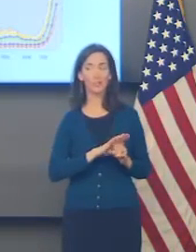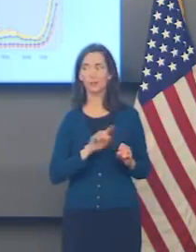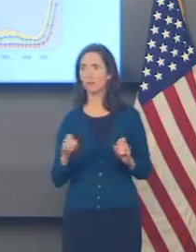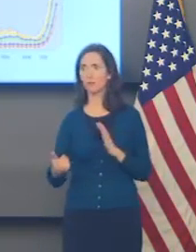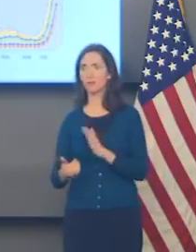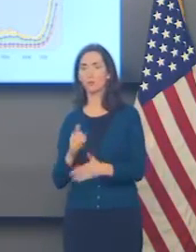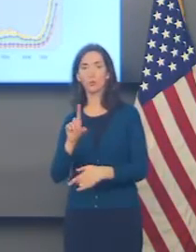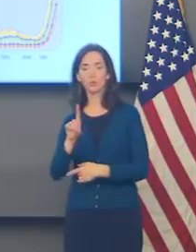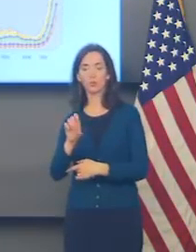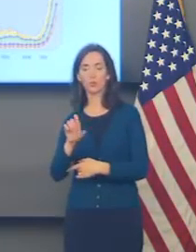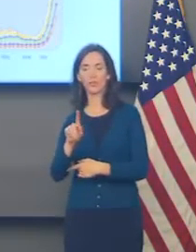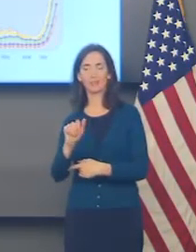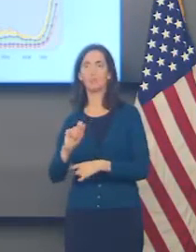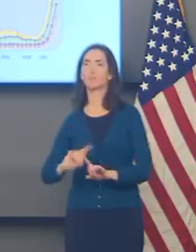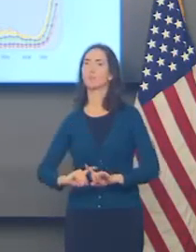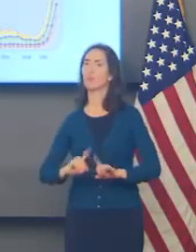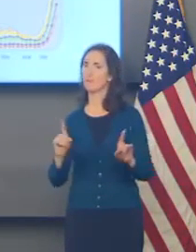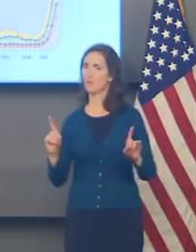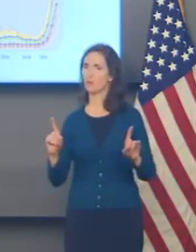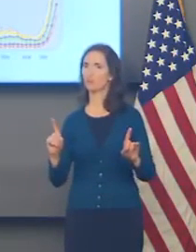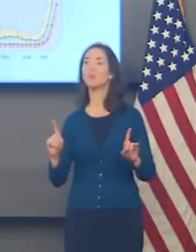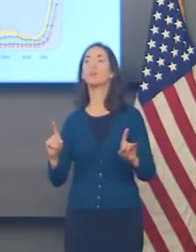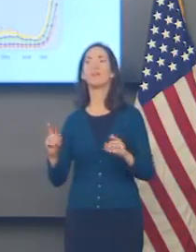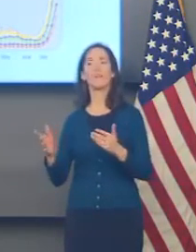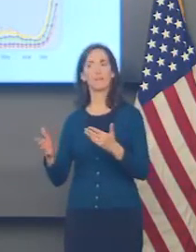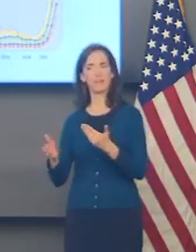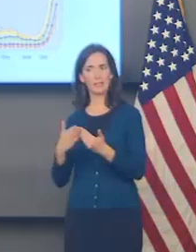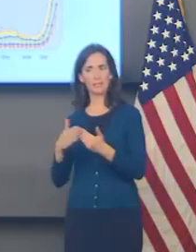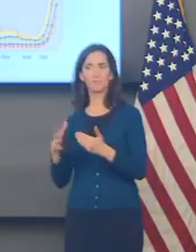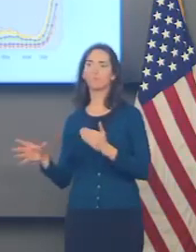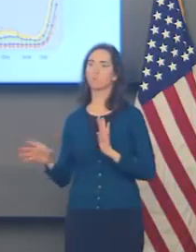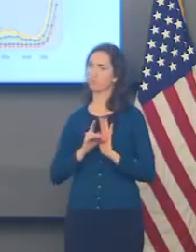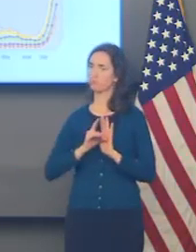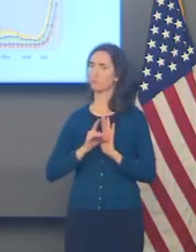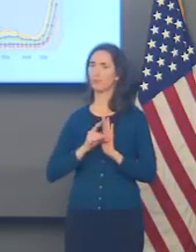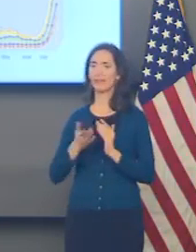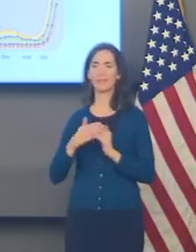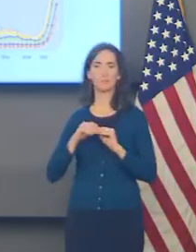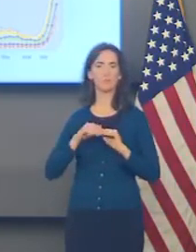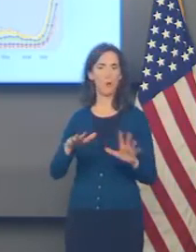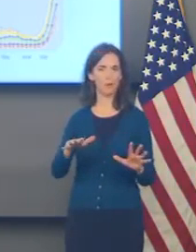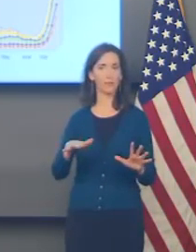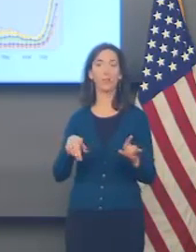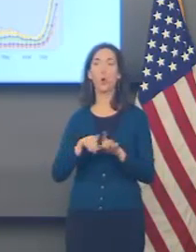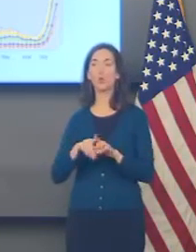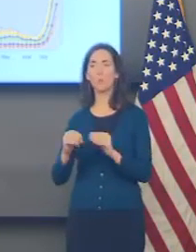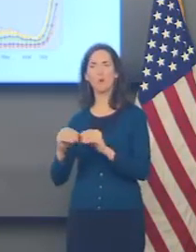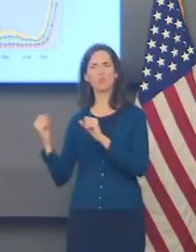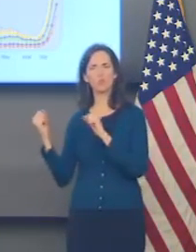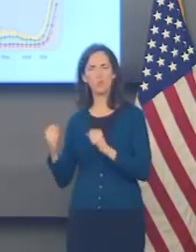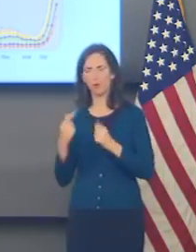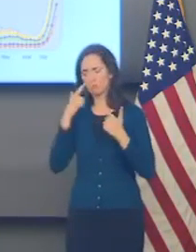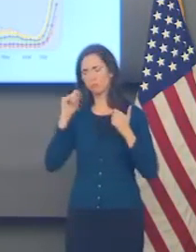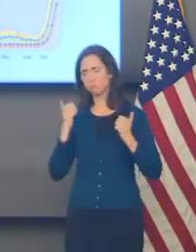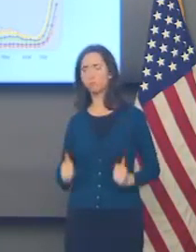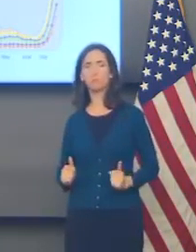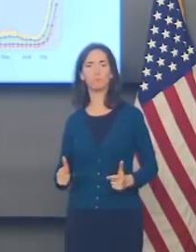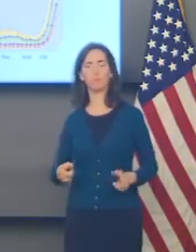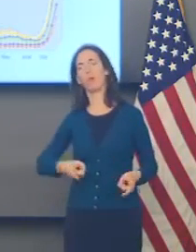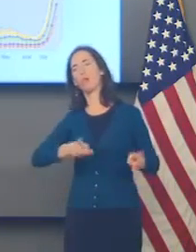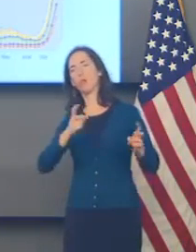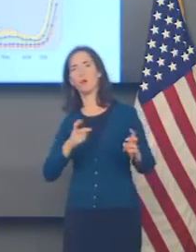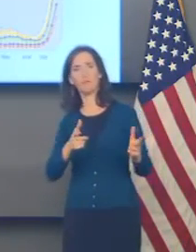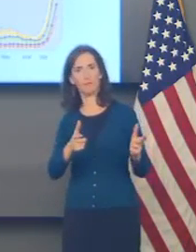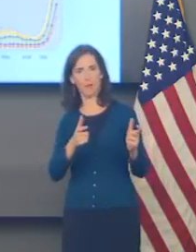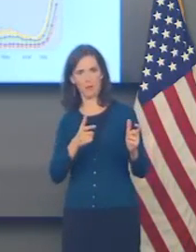different in a number of ways. It's more transmissible. It's more powerful. It infects people in a way that